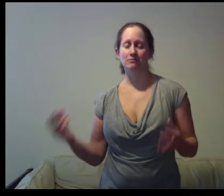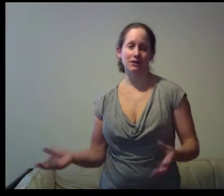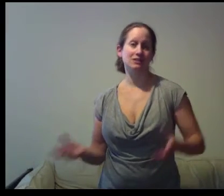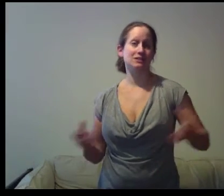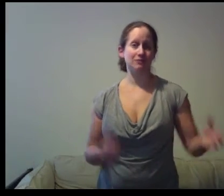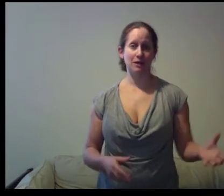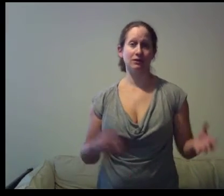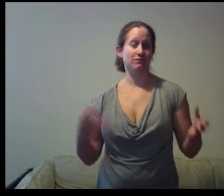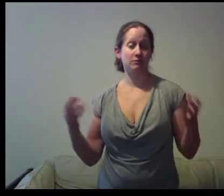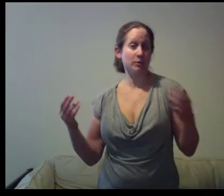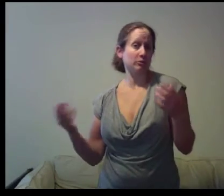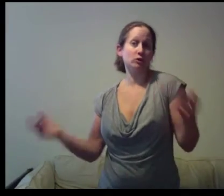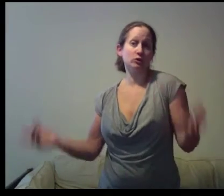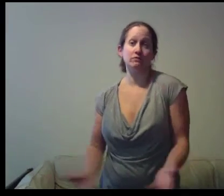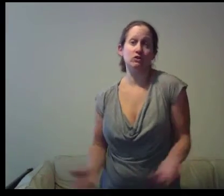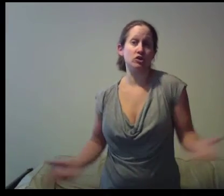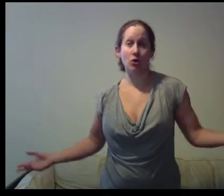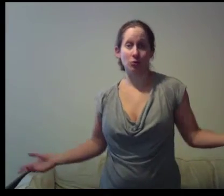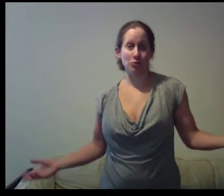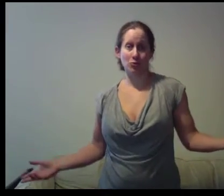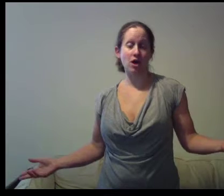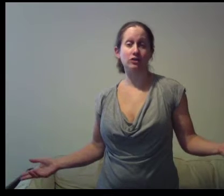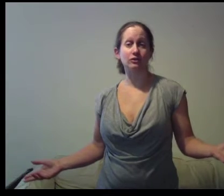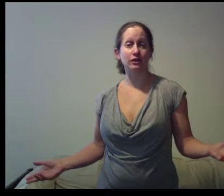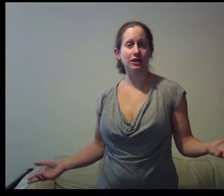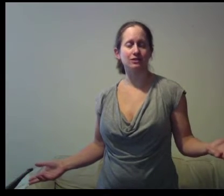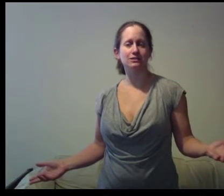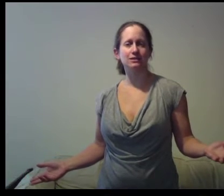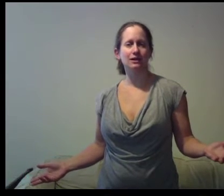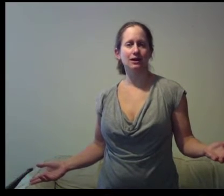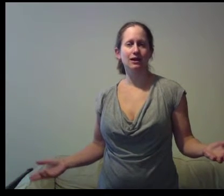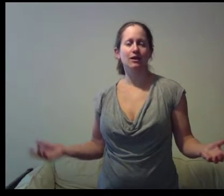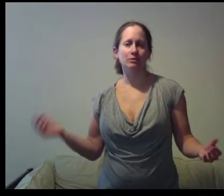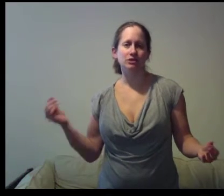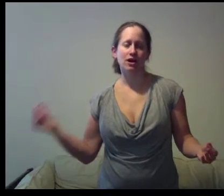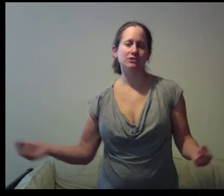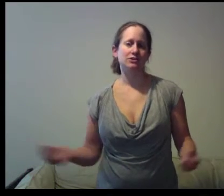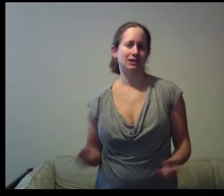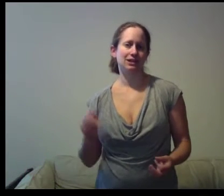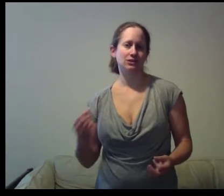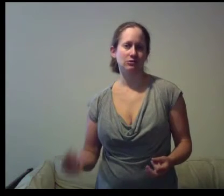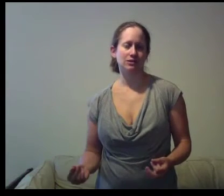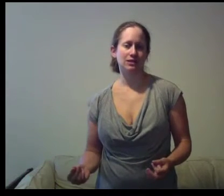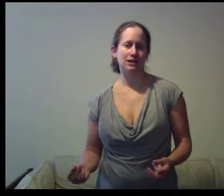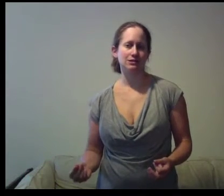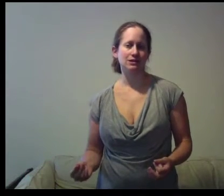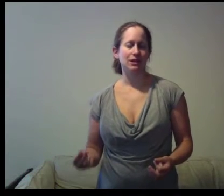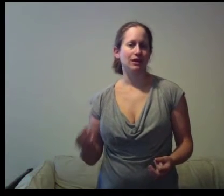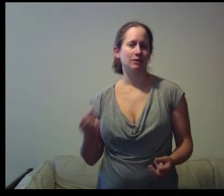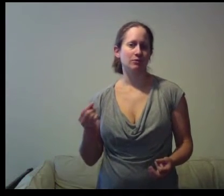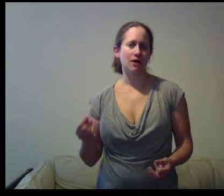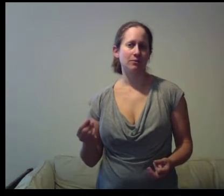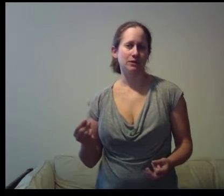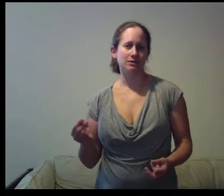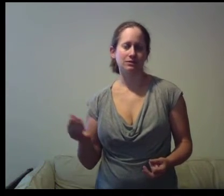friends and family and from people you don't even know who are on your list but you're also going to get those sales and the problem is